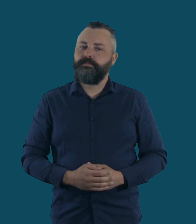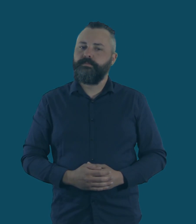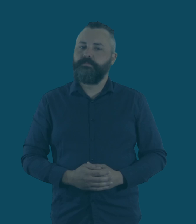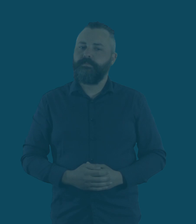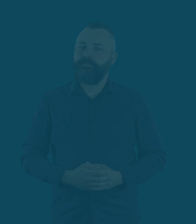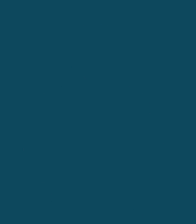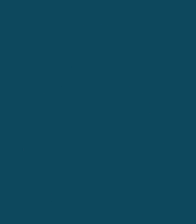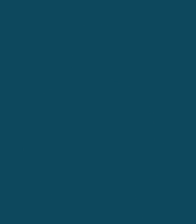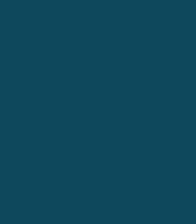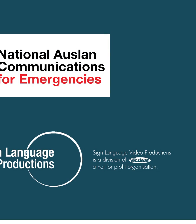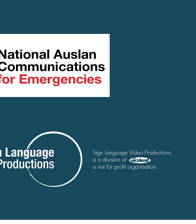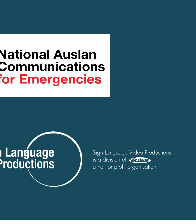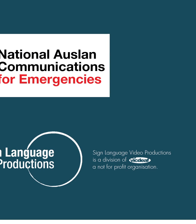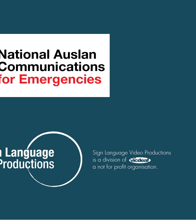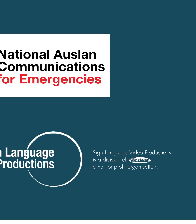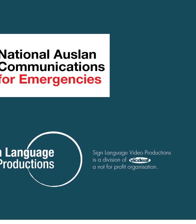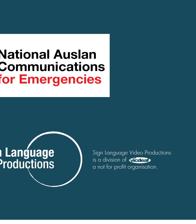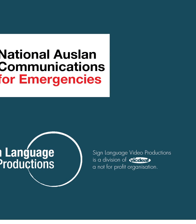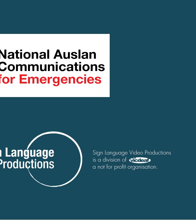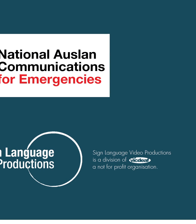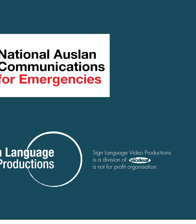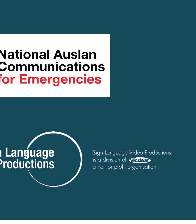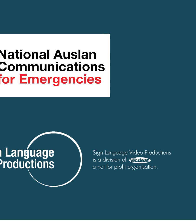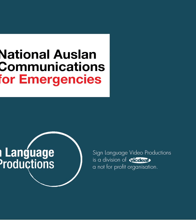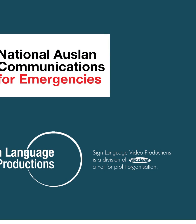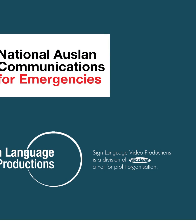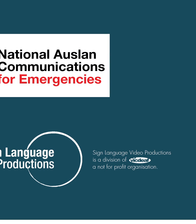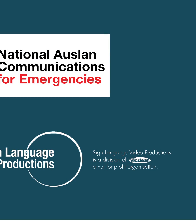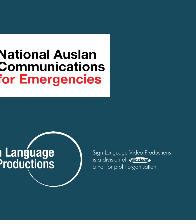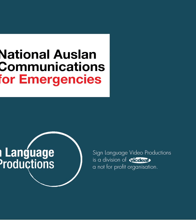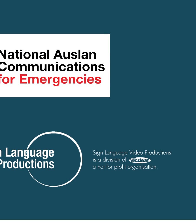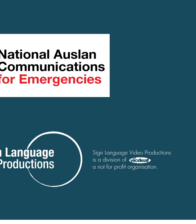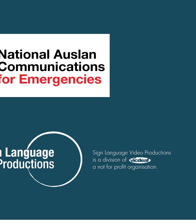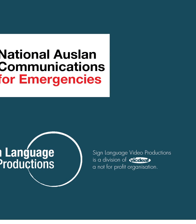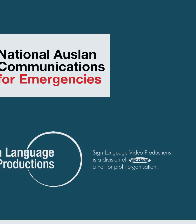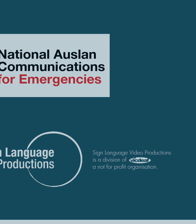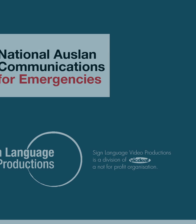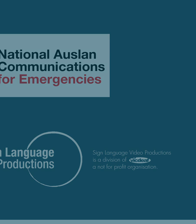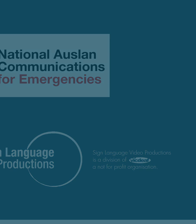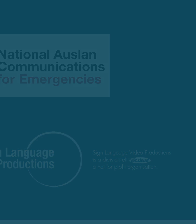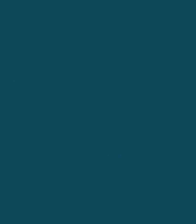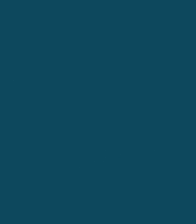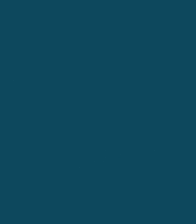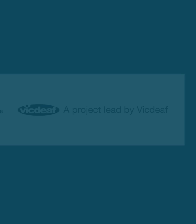on for he'd more.